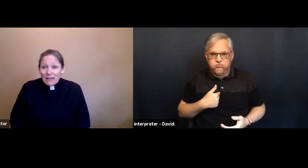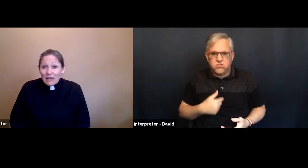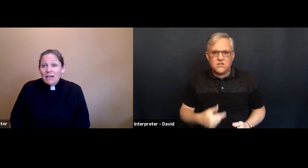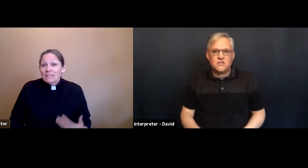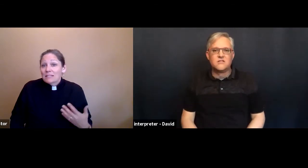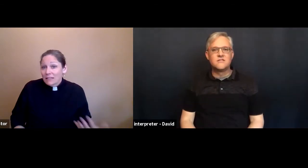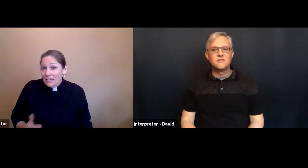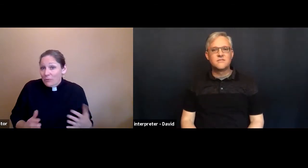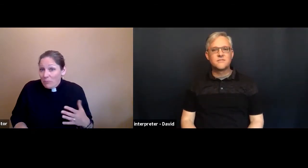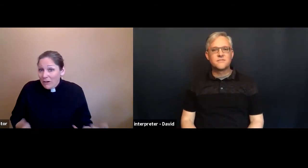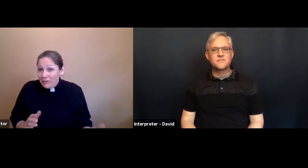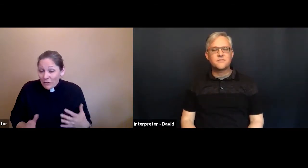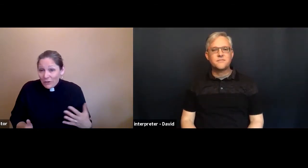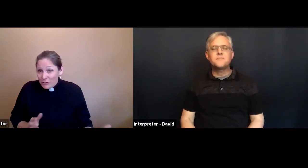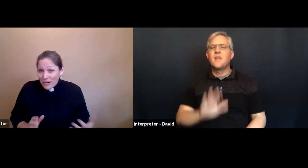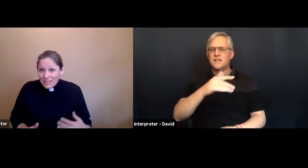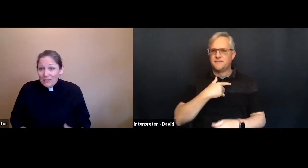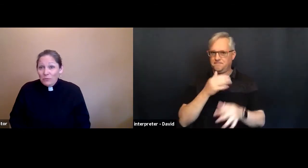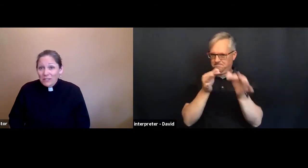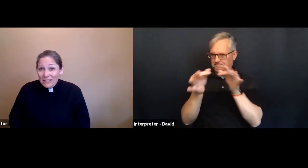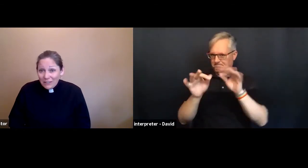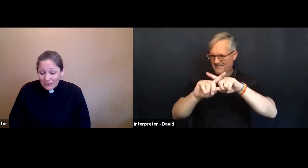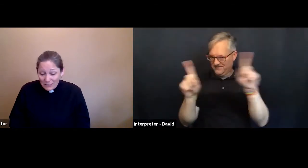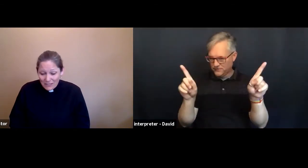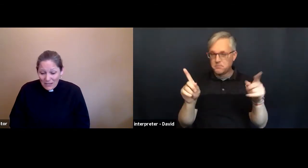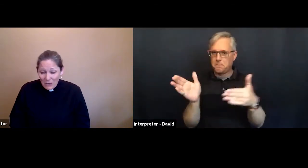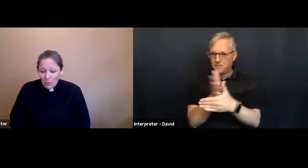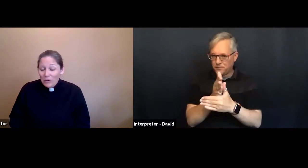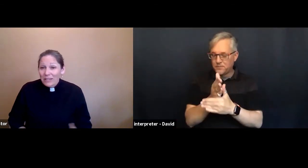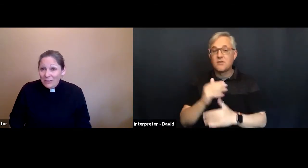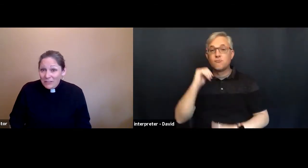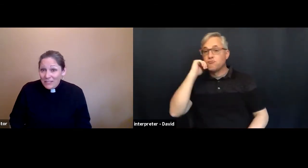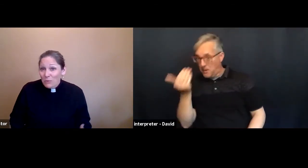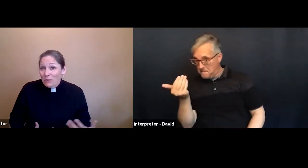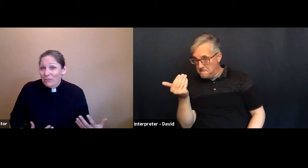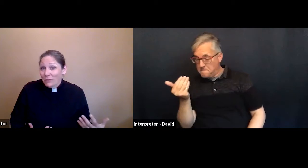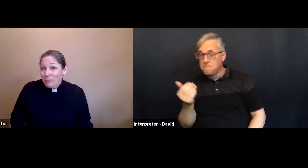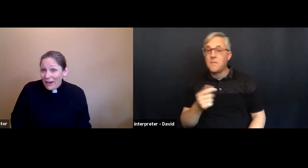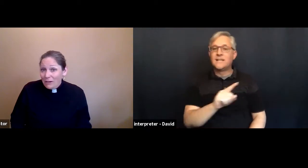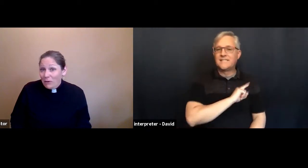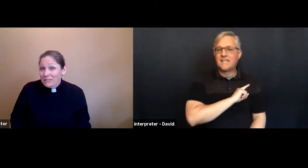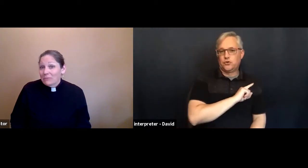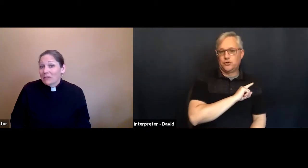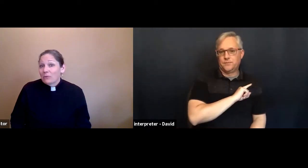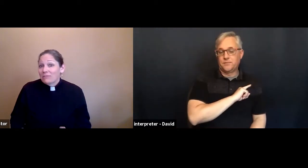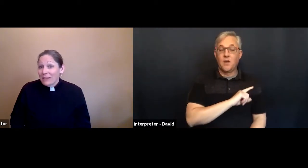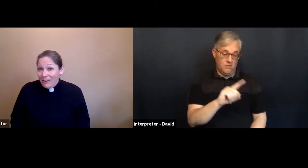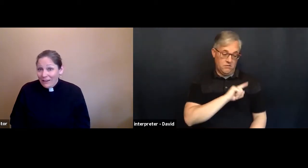As that's compared or contrasted with guilt, where guilt is when we feel bad about something we've done.